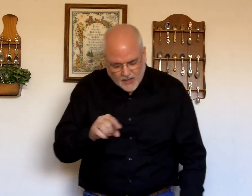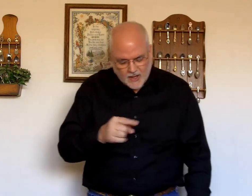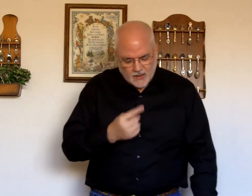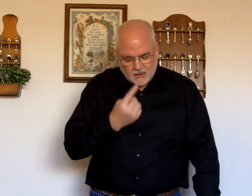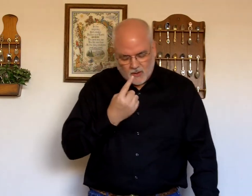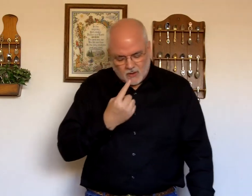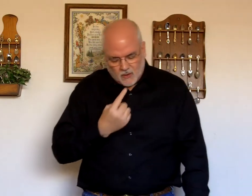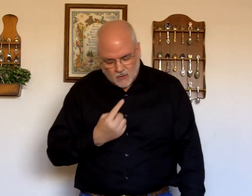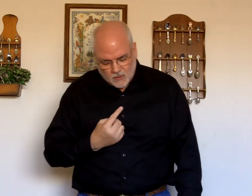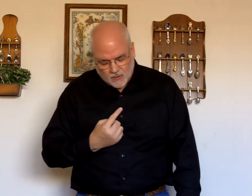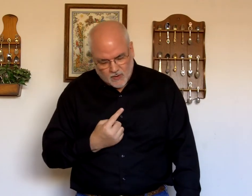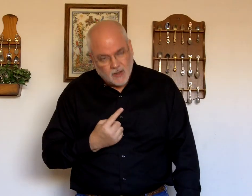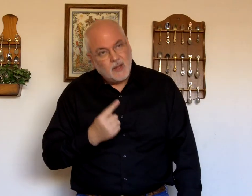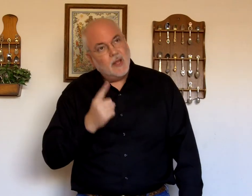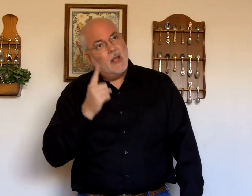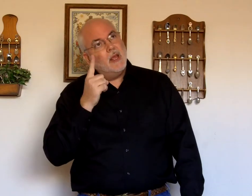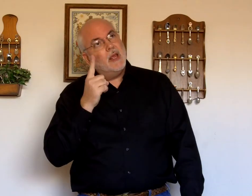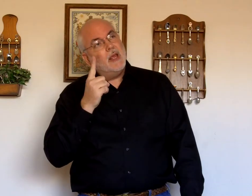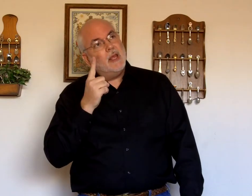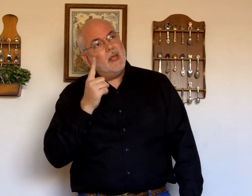And. Alone. He.